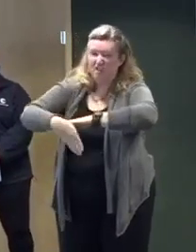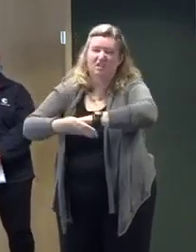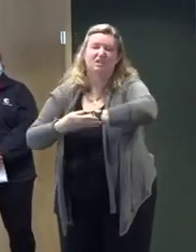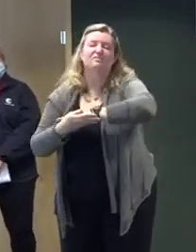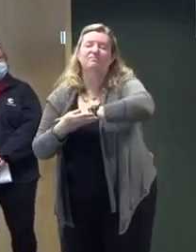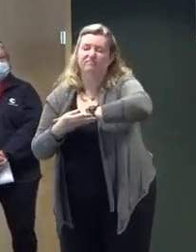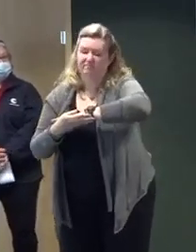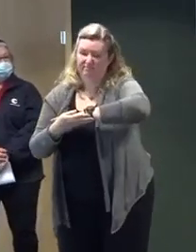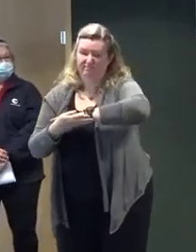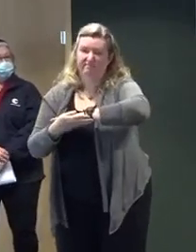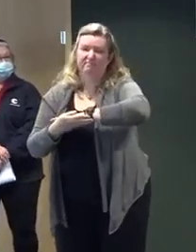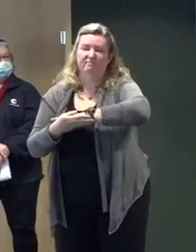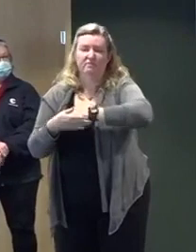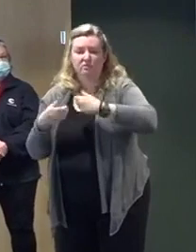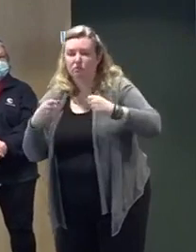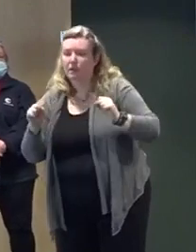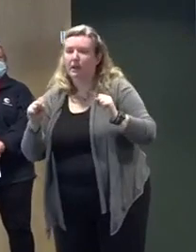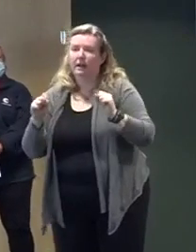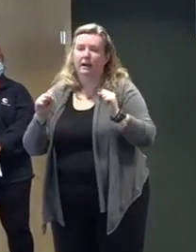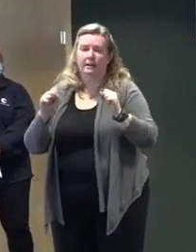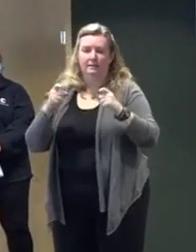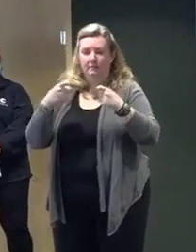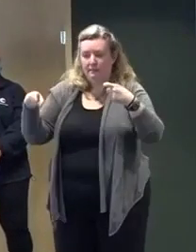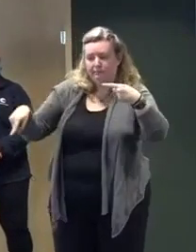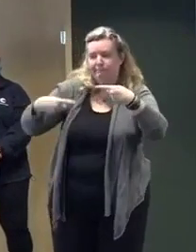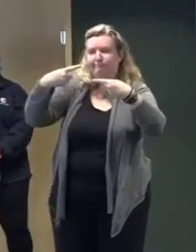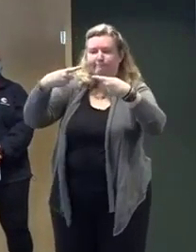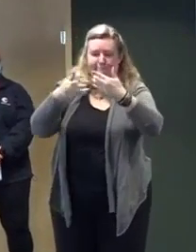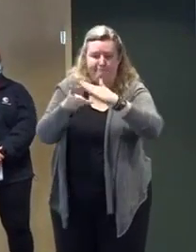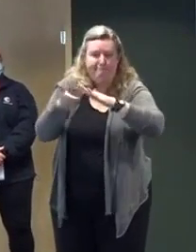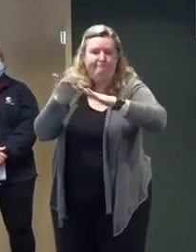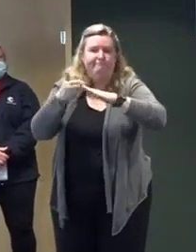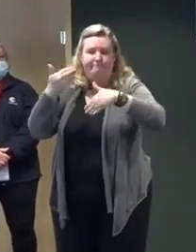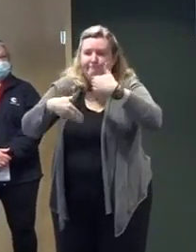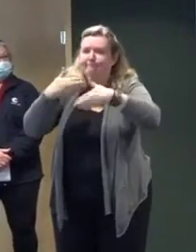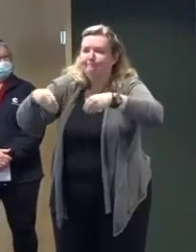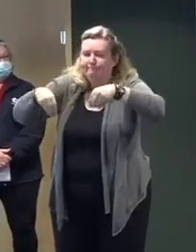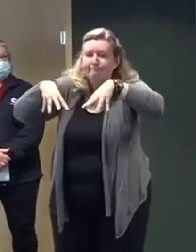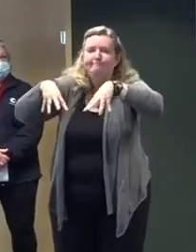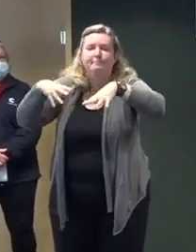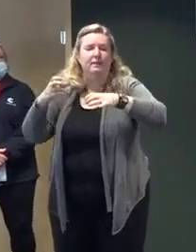power if it does go out as quickly as possible.